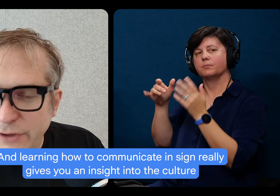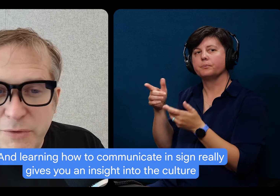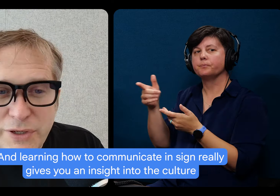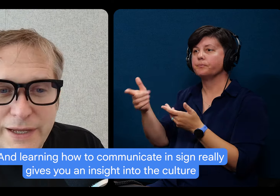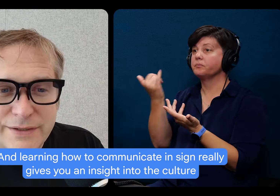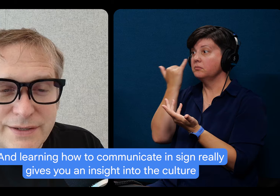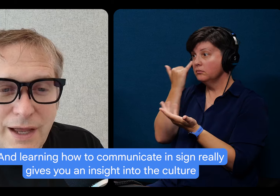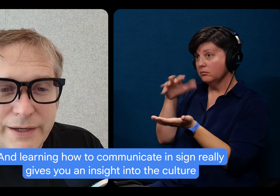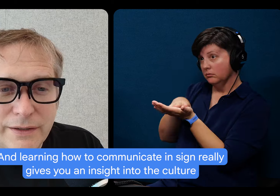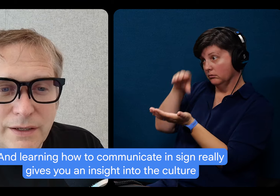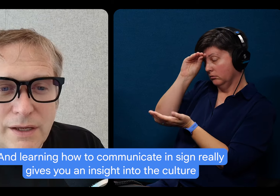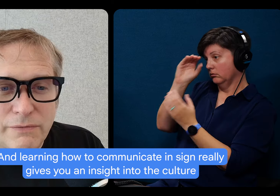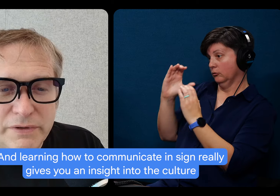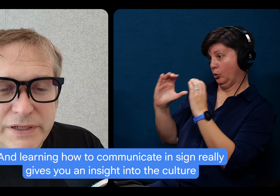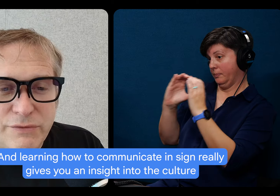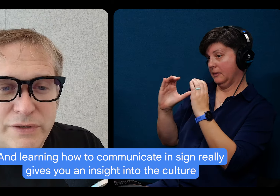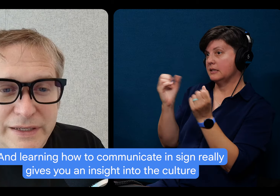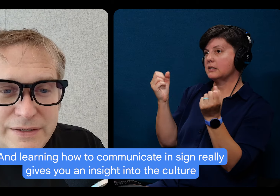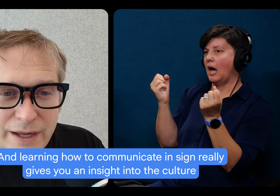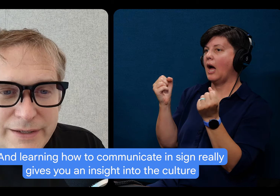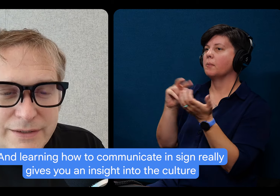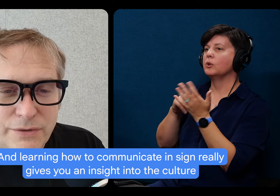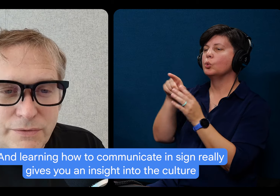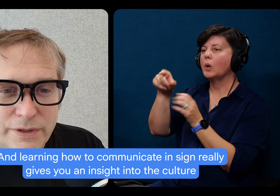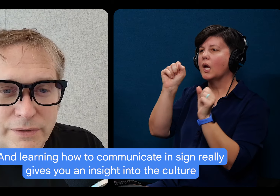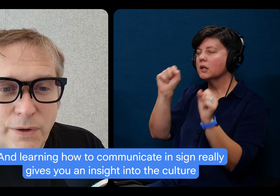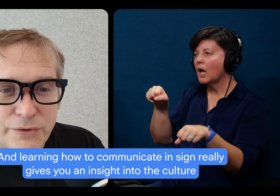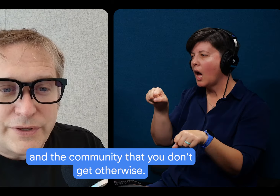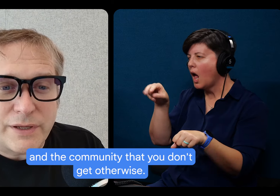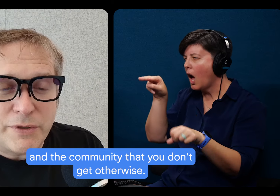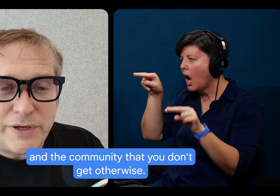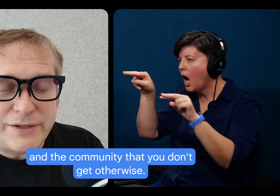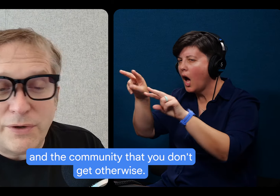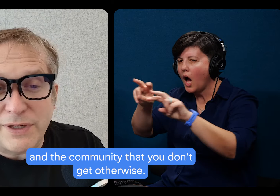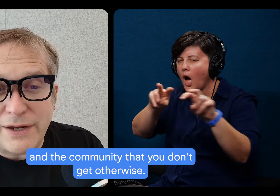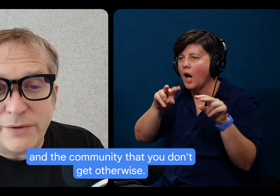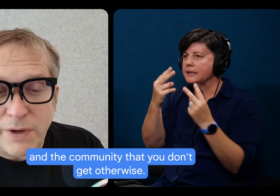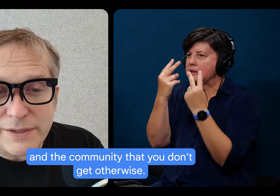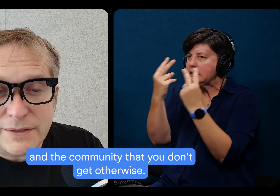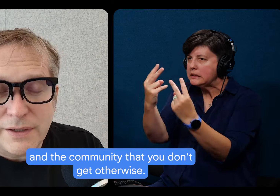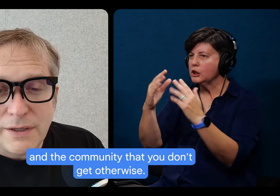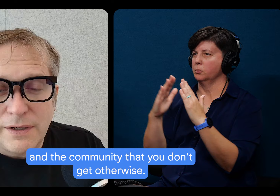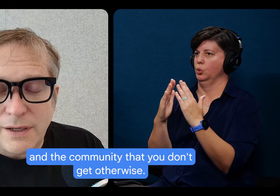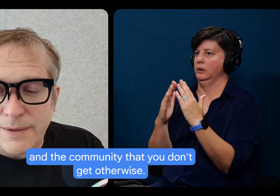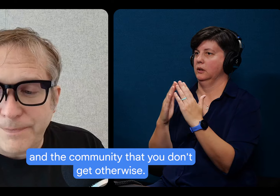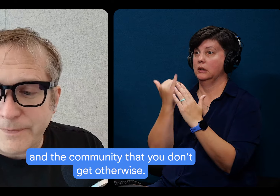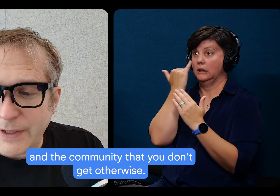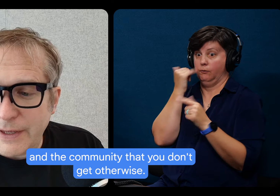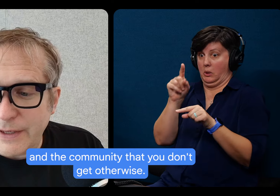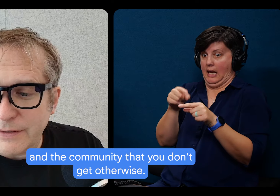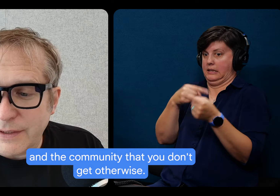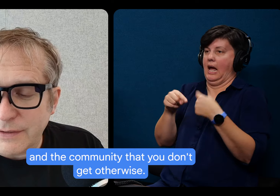learning how to communicate in sign really gives you an insight into the culture and the community that you don't get otherwise. Um,